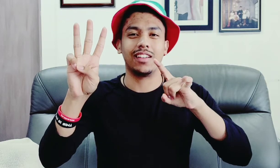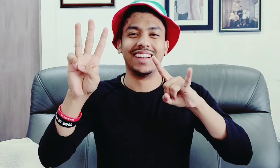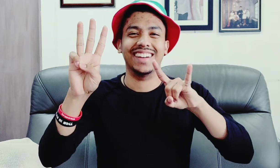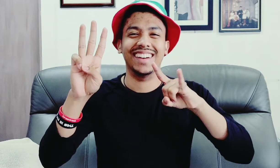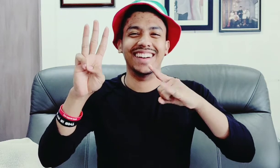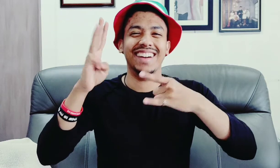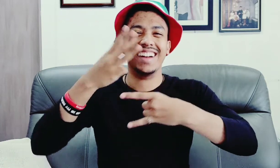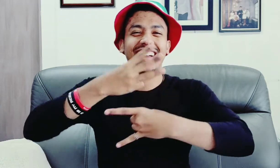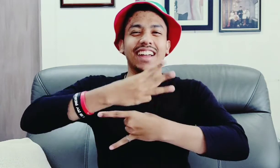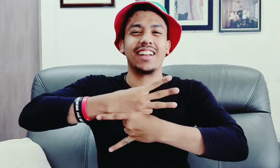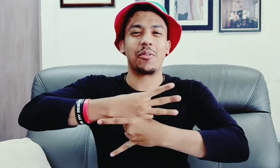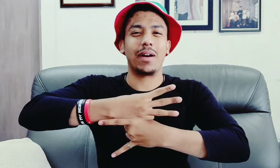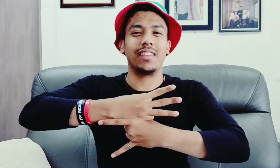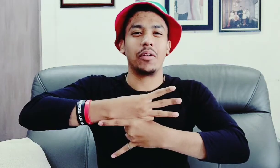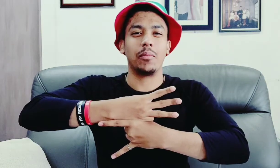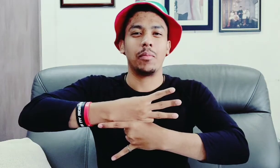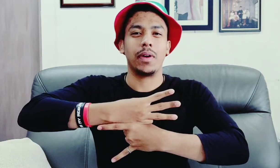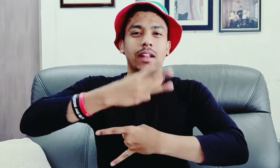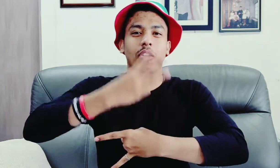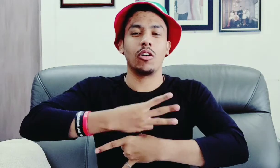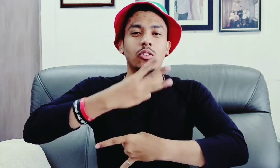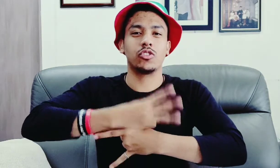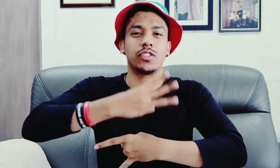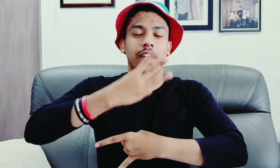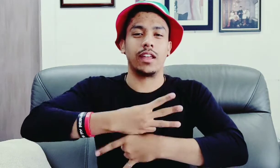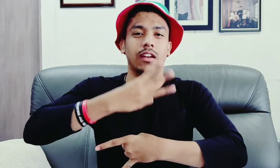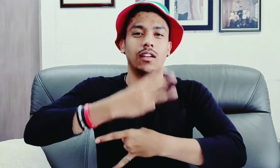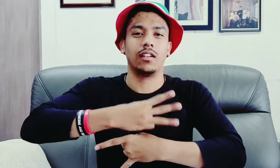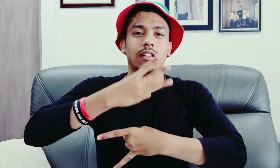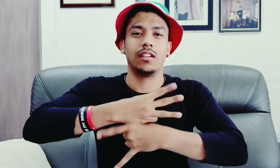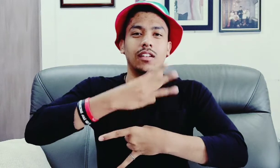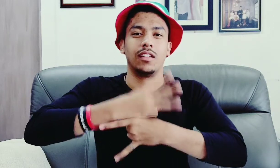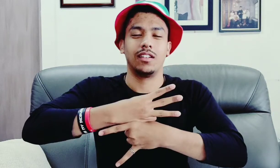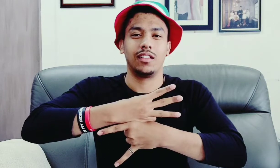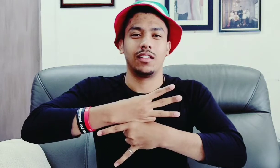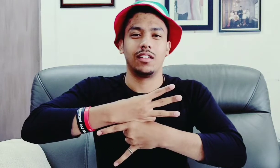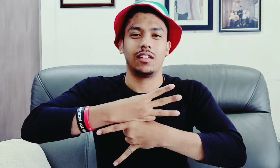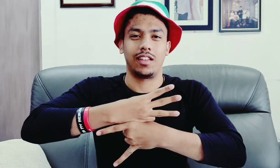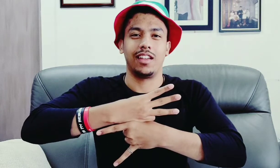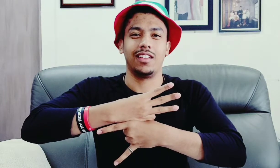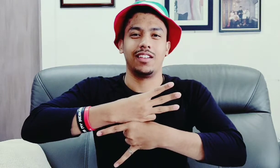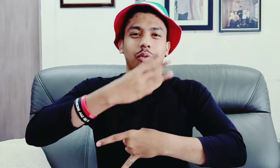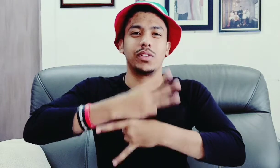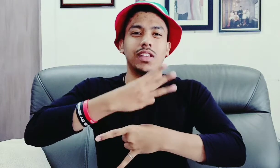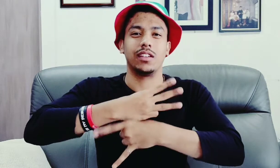and combine them and then knock lucifer's head okay whiskey